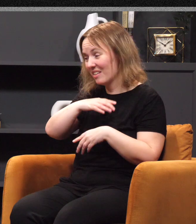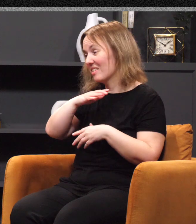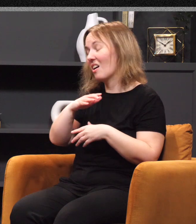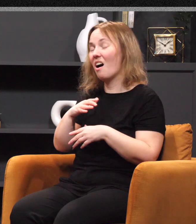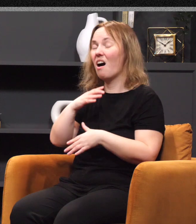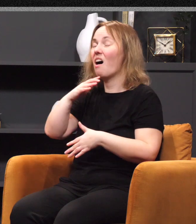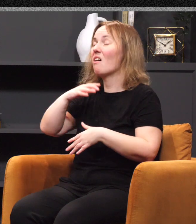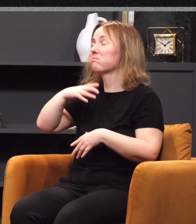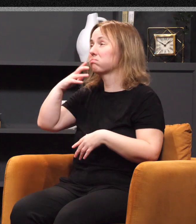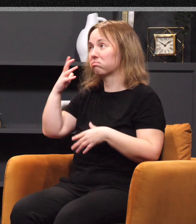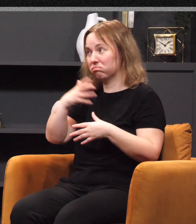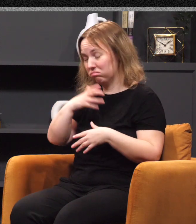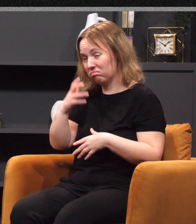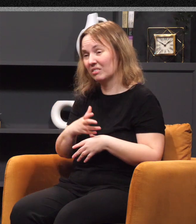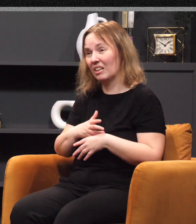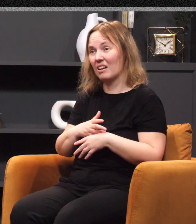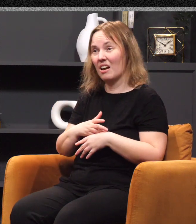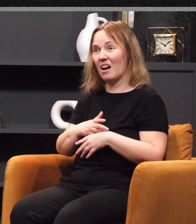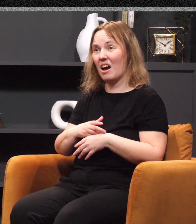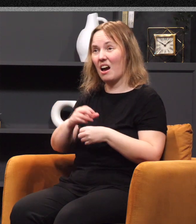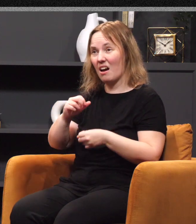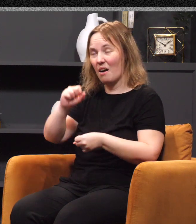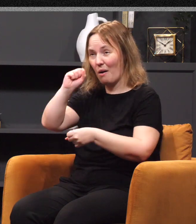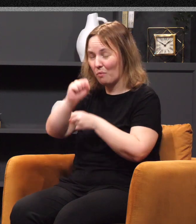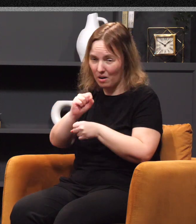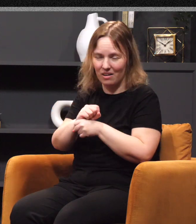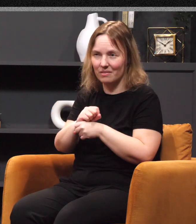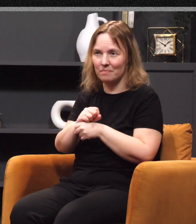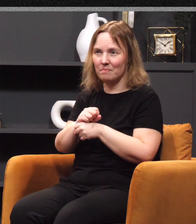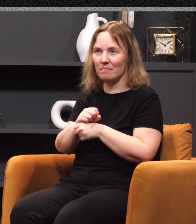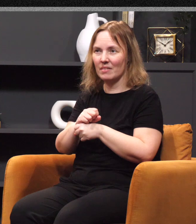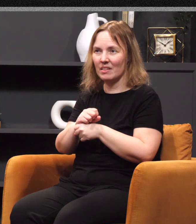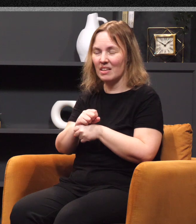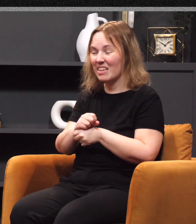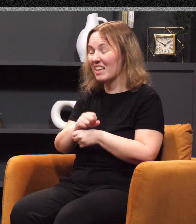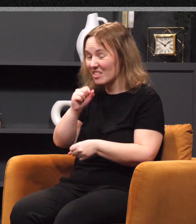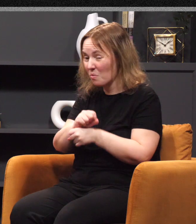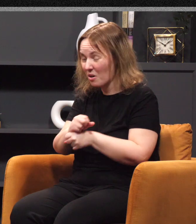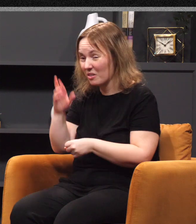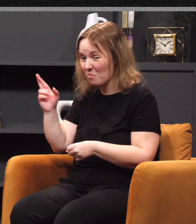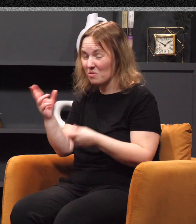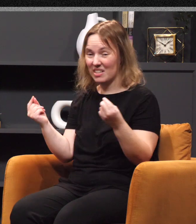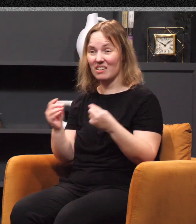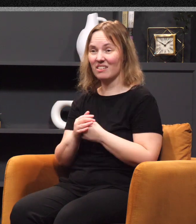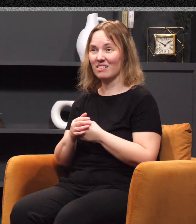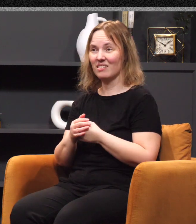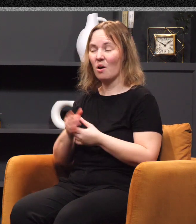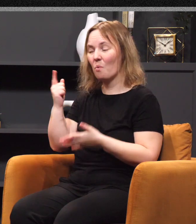and a whole lot of work. If you can imagine a 30 pound bag of tiny, tiny little seeds of grain, that's the work she put into it. What was she doing?